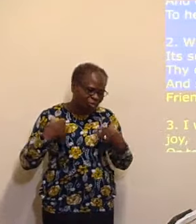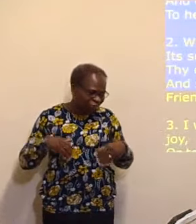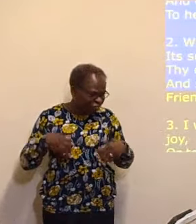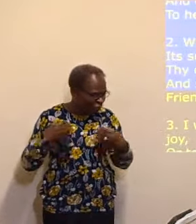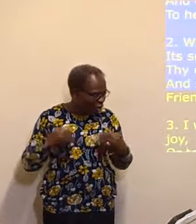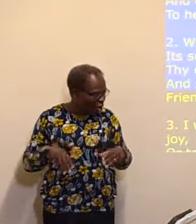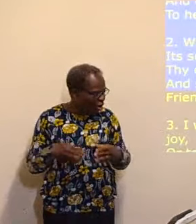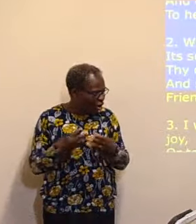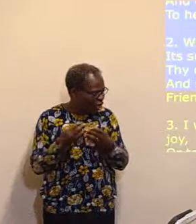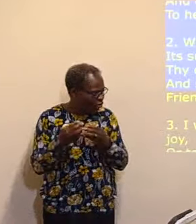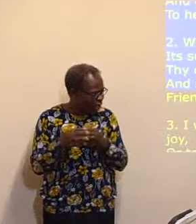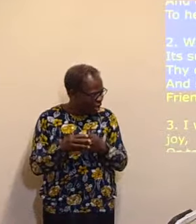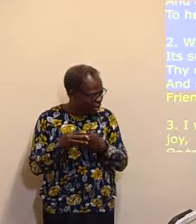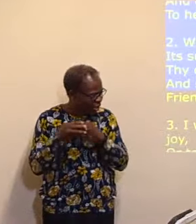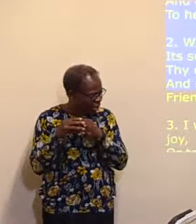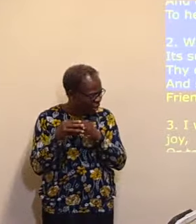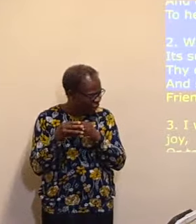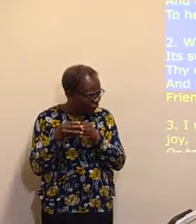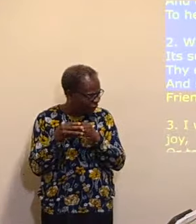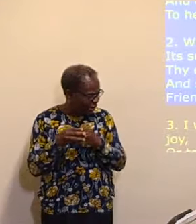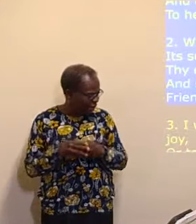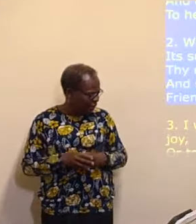such a great.